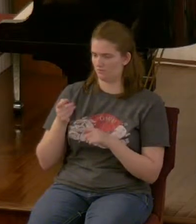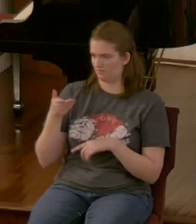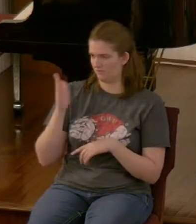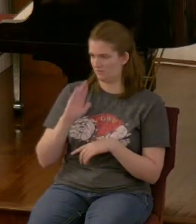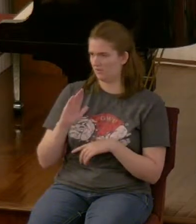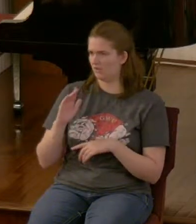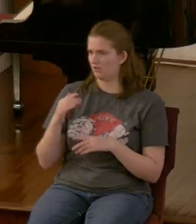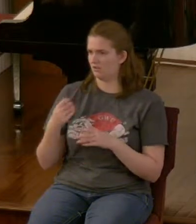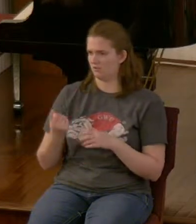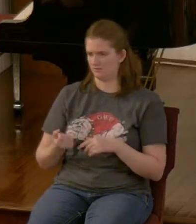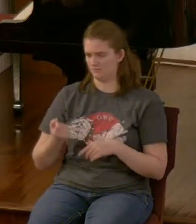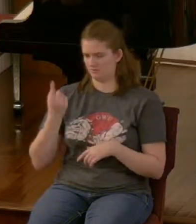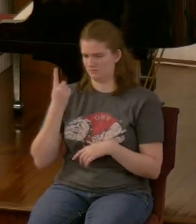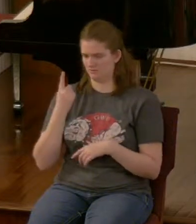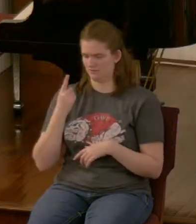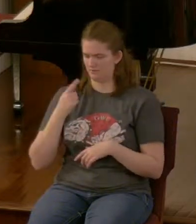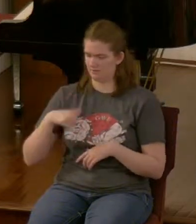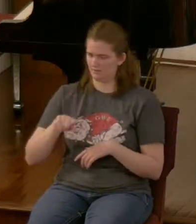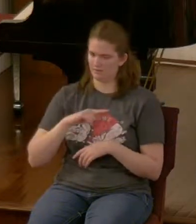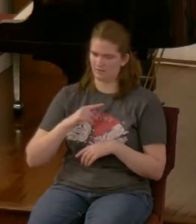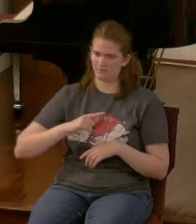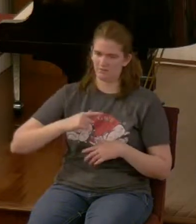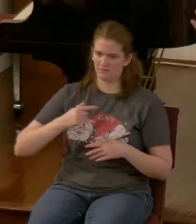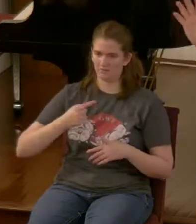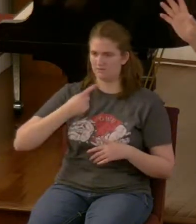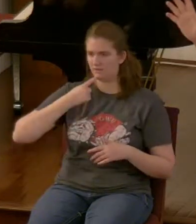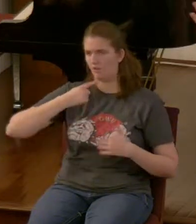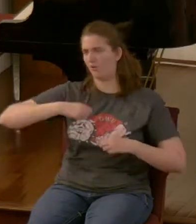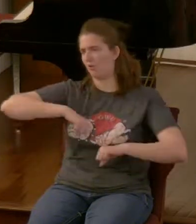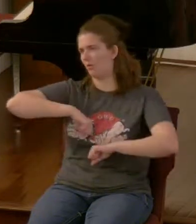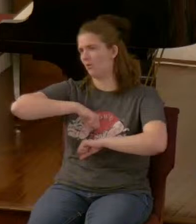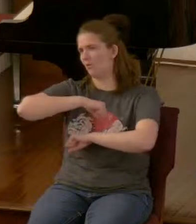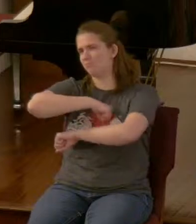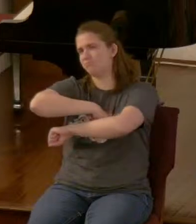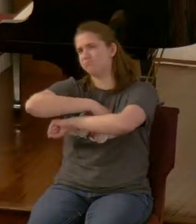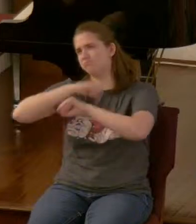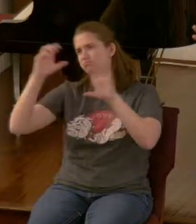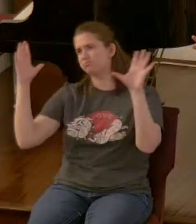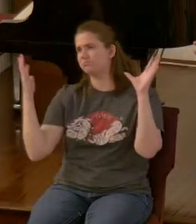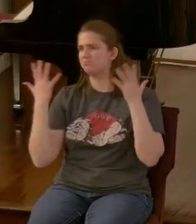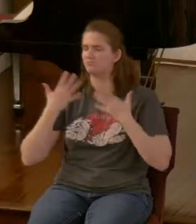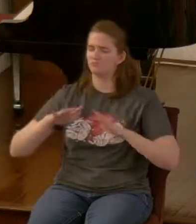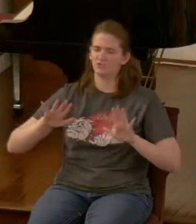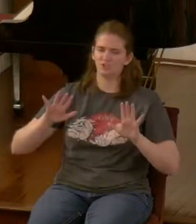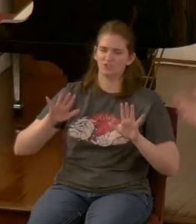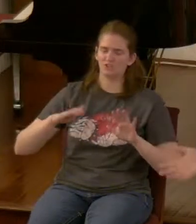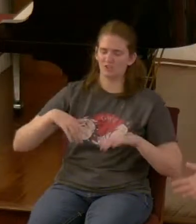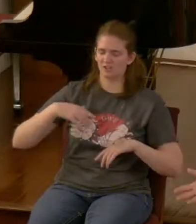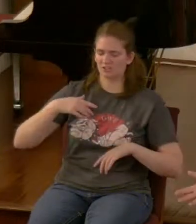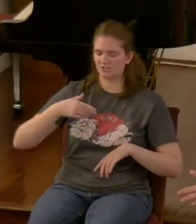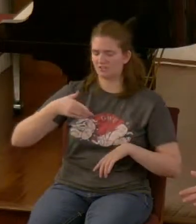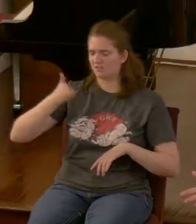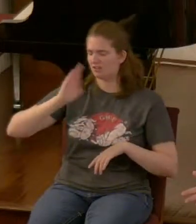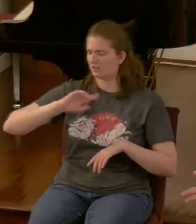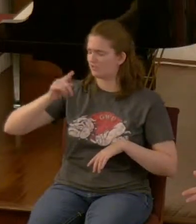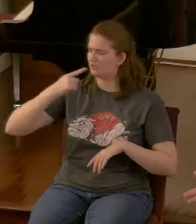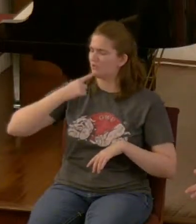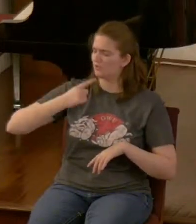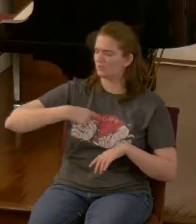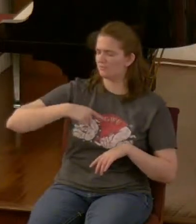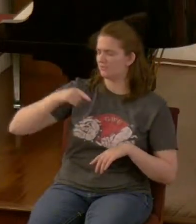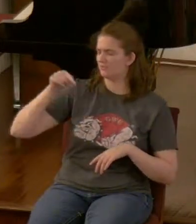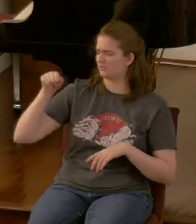I'm saying I'm not telling you that they're going to come out and say I had a vision and God said for you to do this that's not what I'm talking about